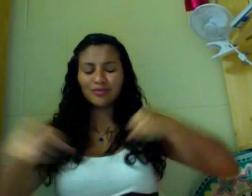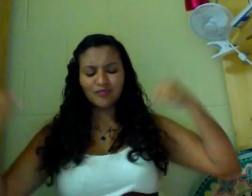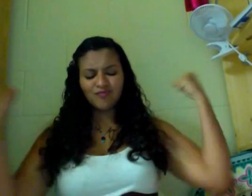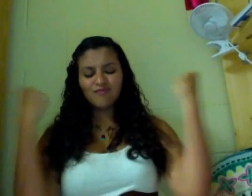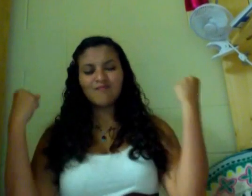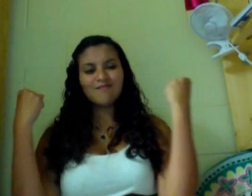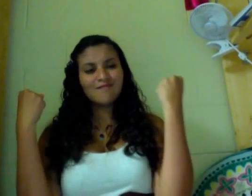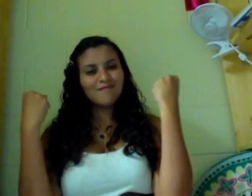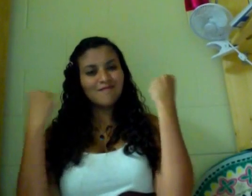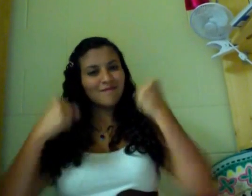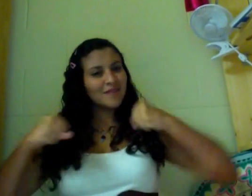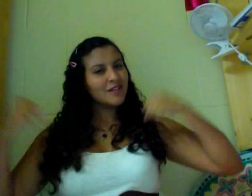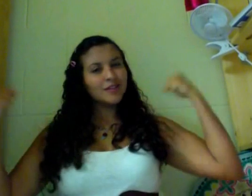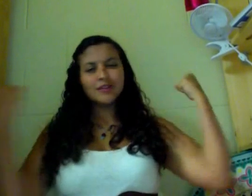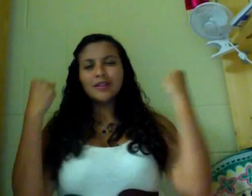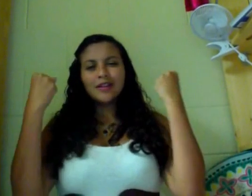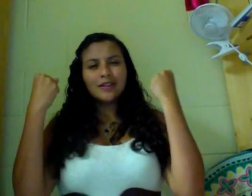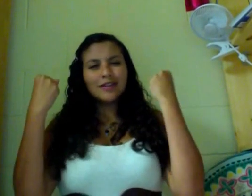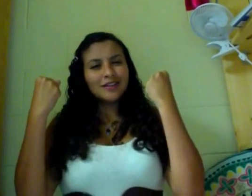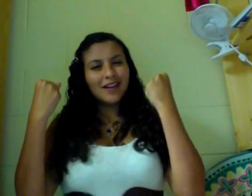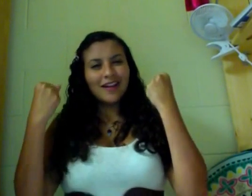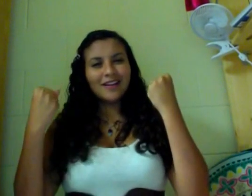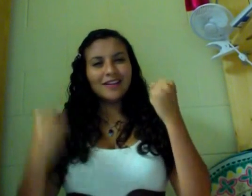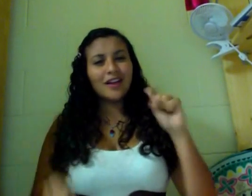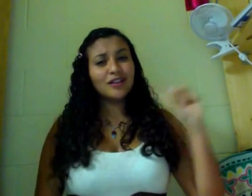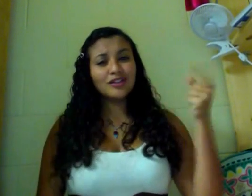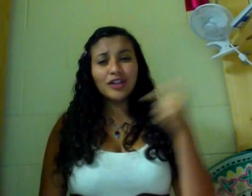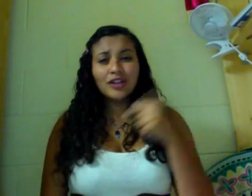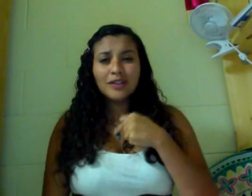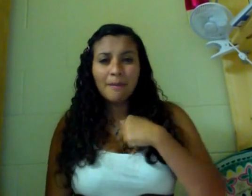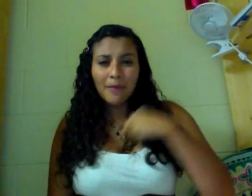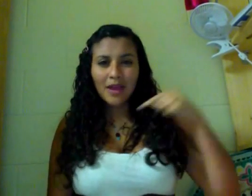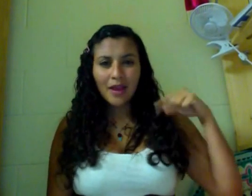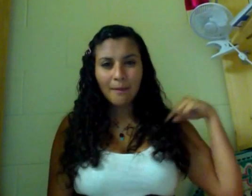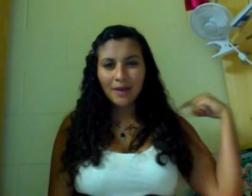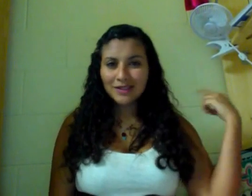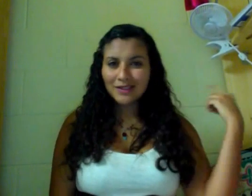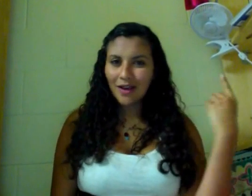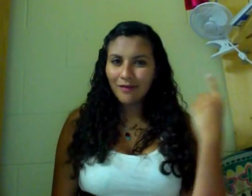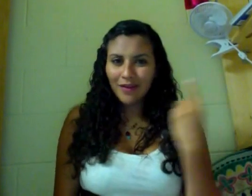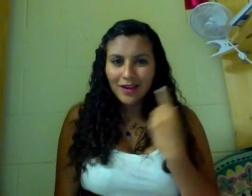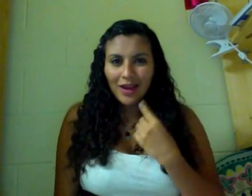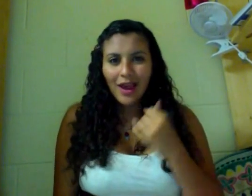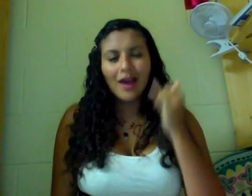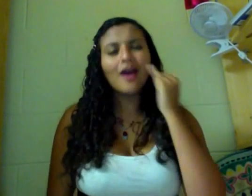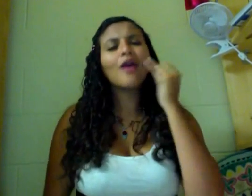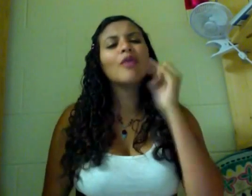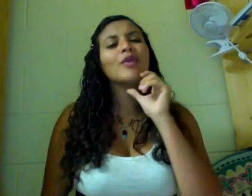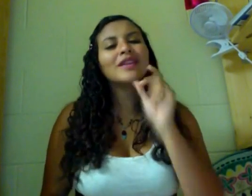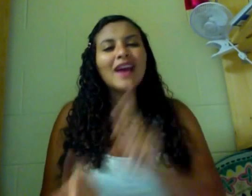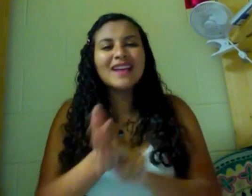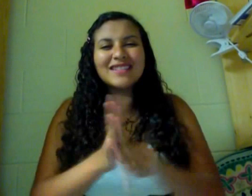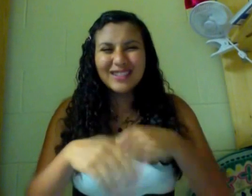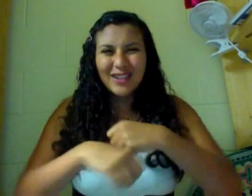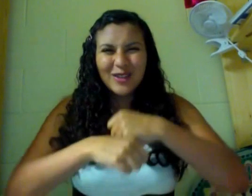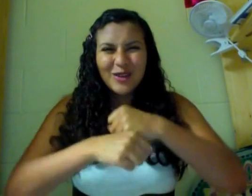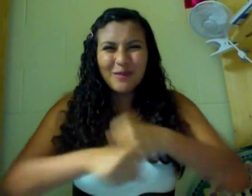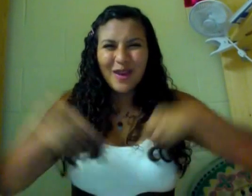stronger, stronger Just me, myself and I What doesn't kill you